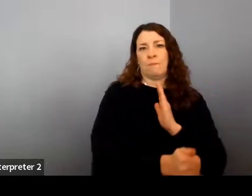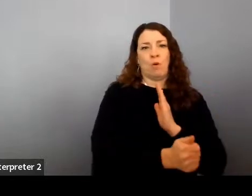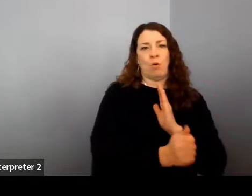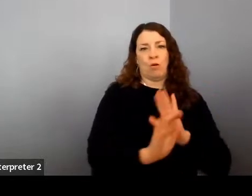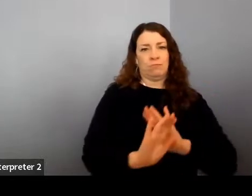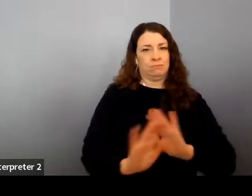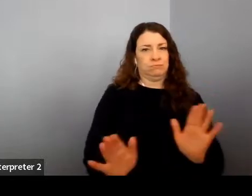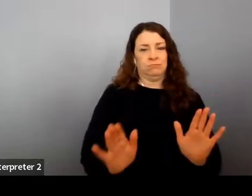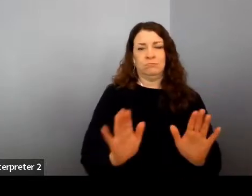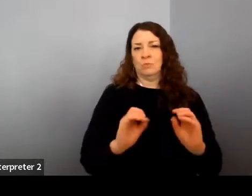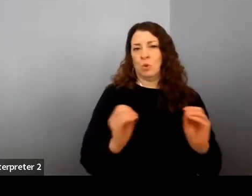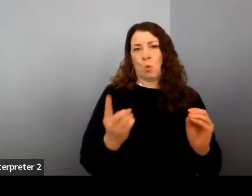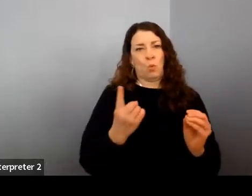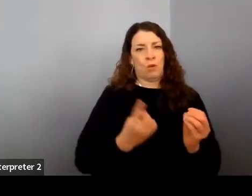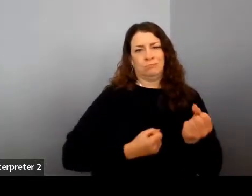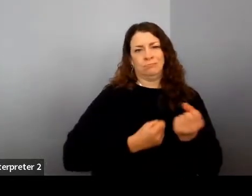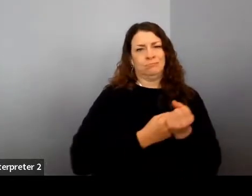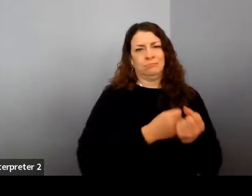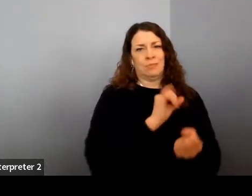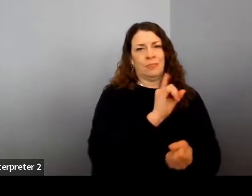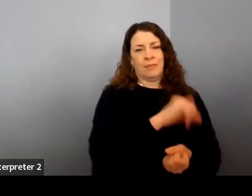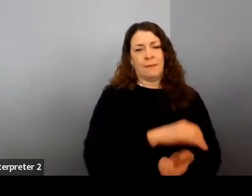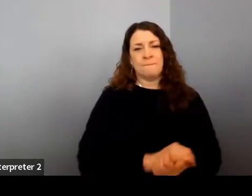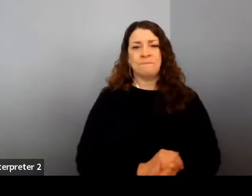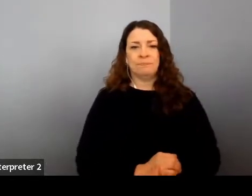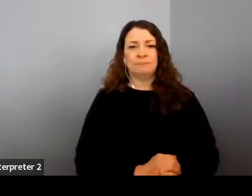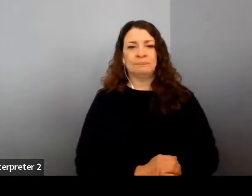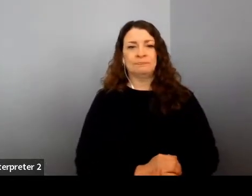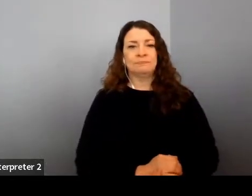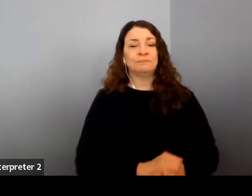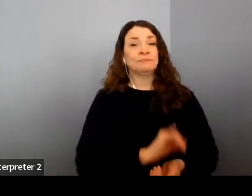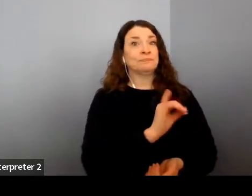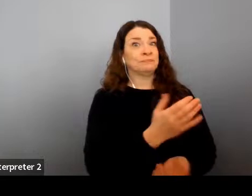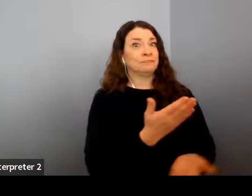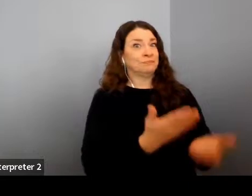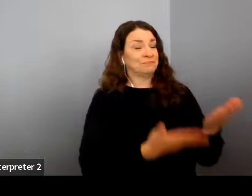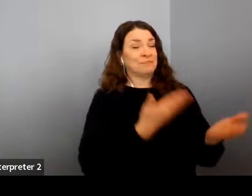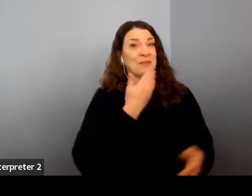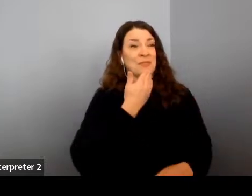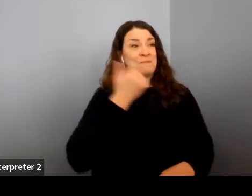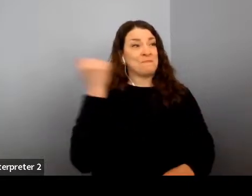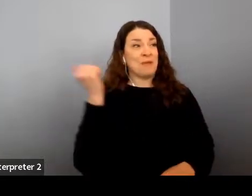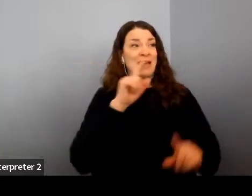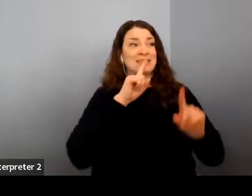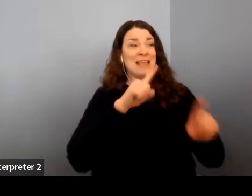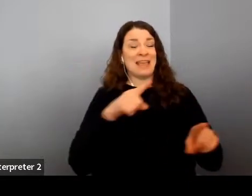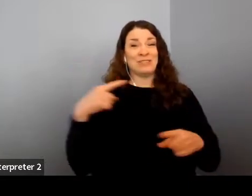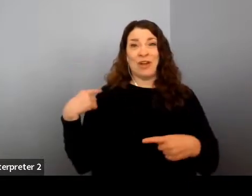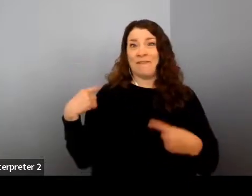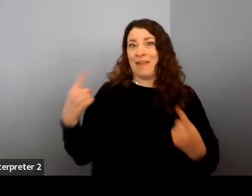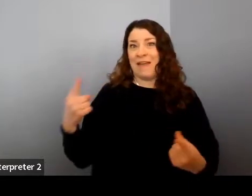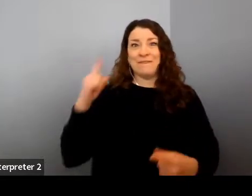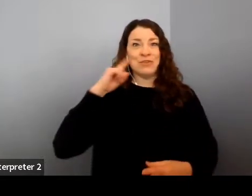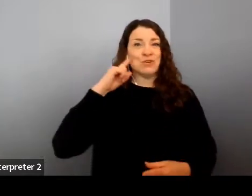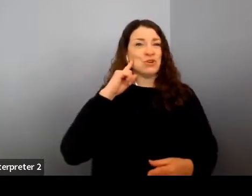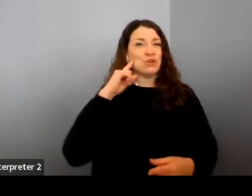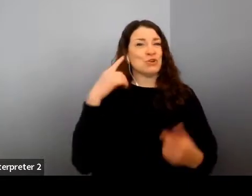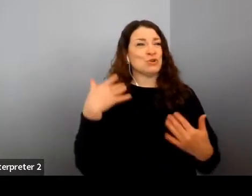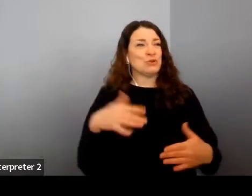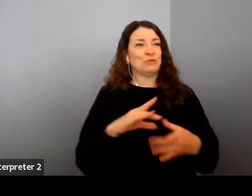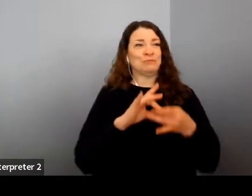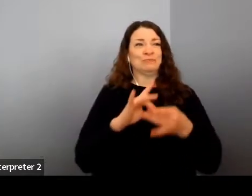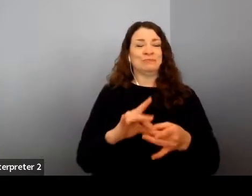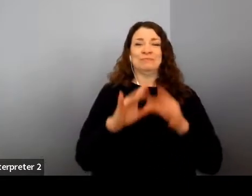No one advocates for that. That's probably the best answer I've ever heard with respect to diversity, equity,